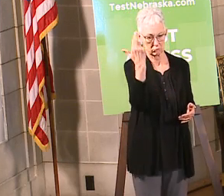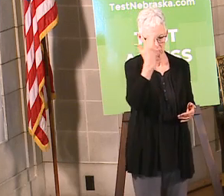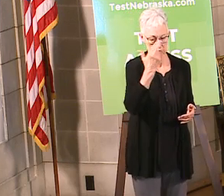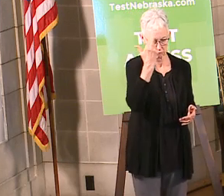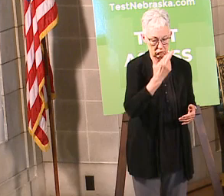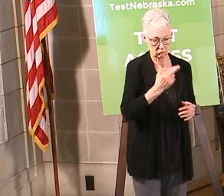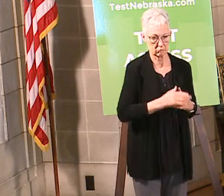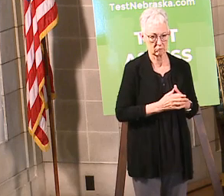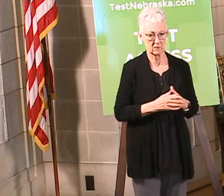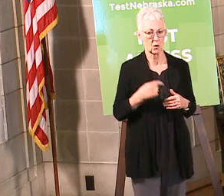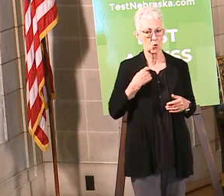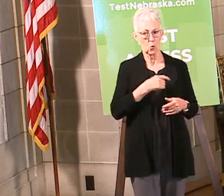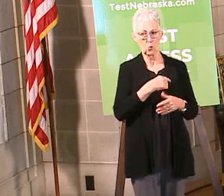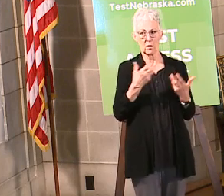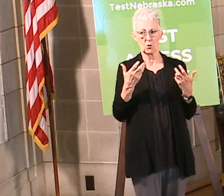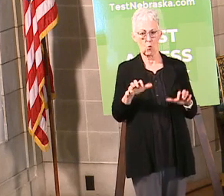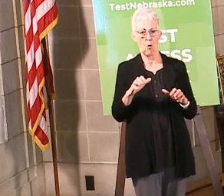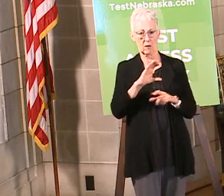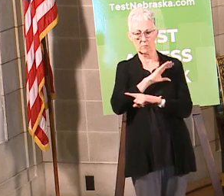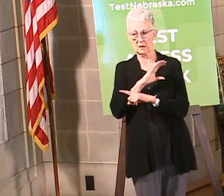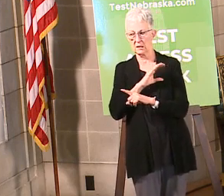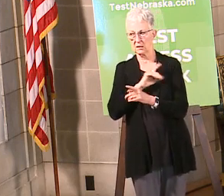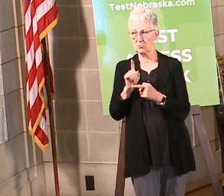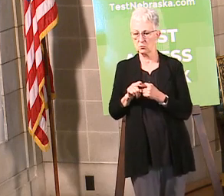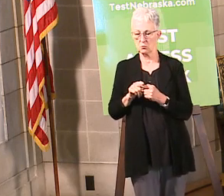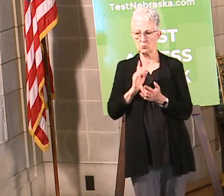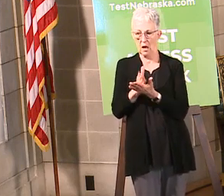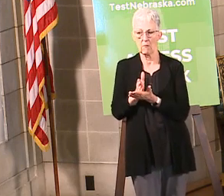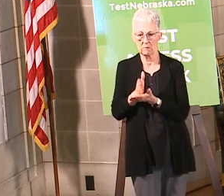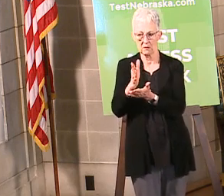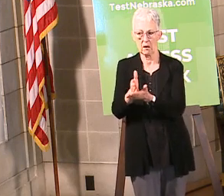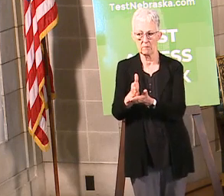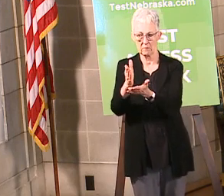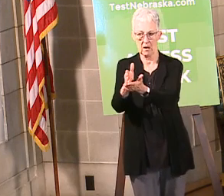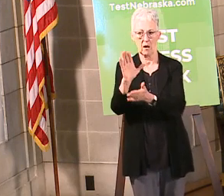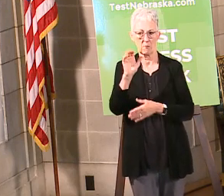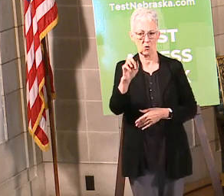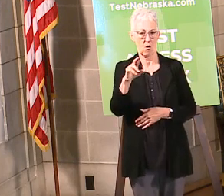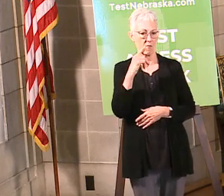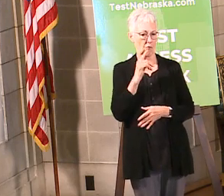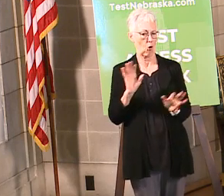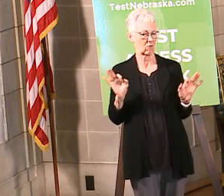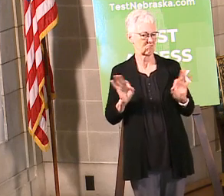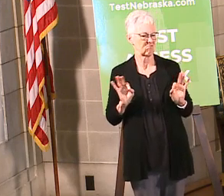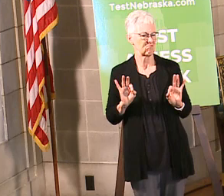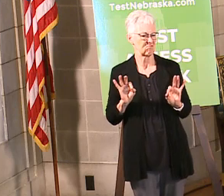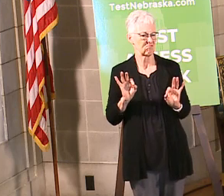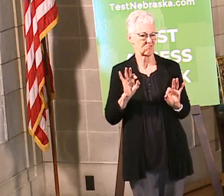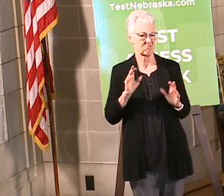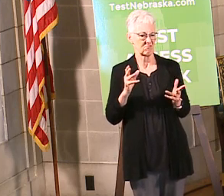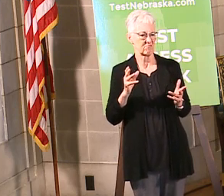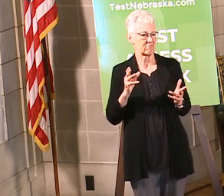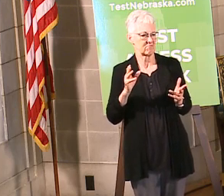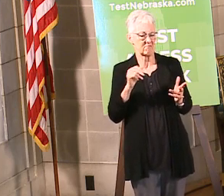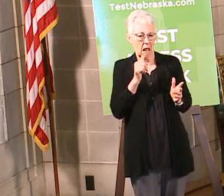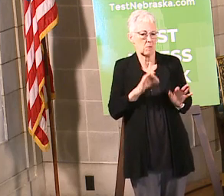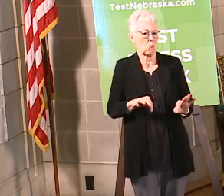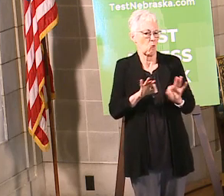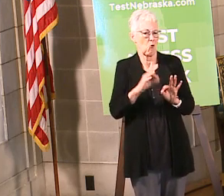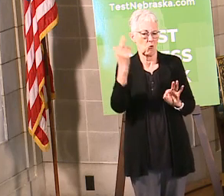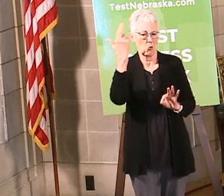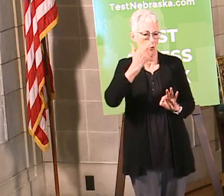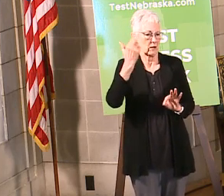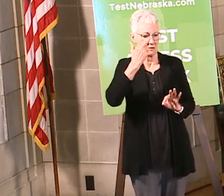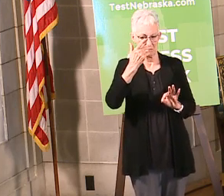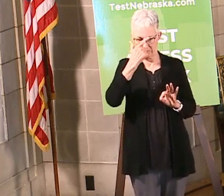but still we have to do our job and we have to make sure the motoring public is safe and really go after those obvious safety